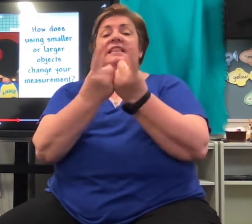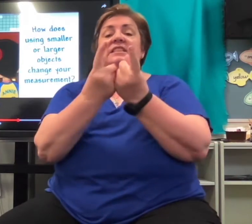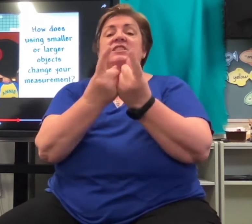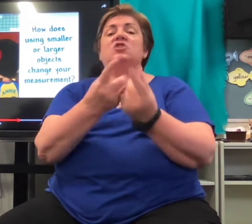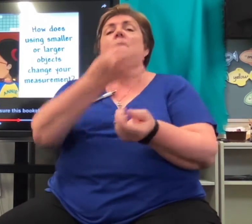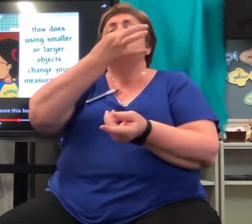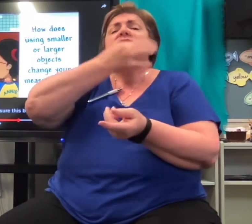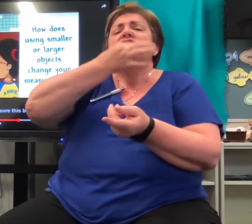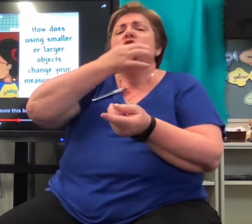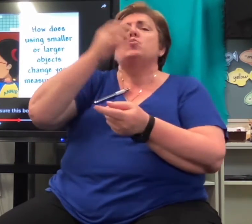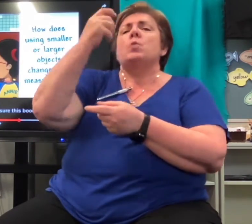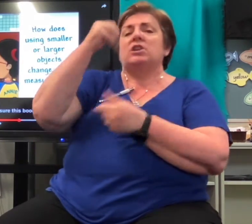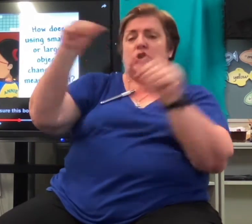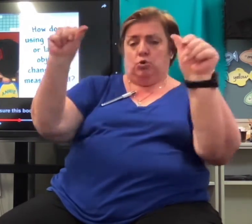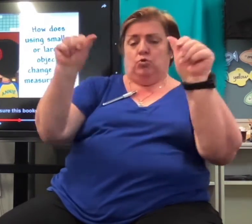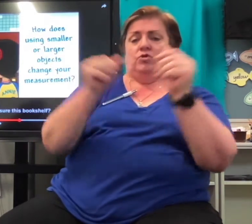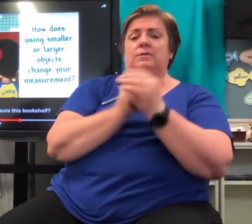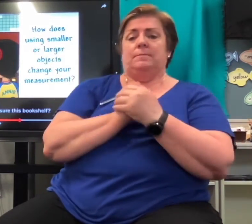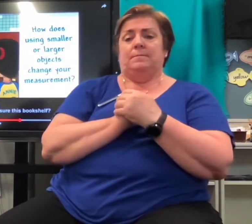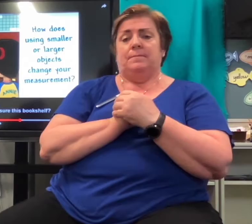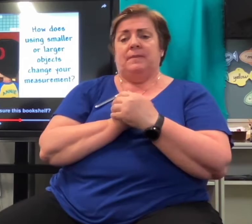What should we use to measure this bookshelf?